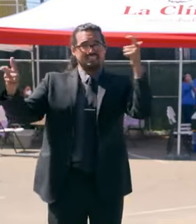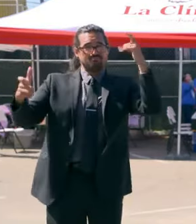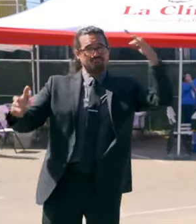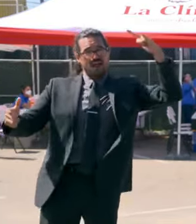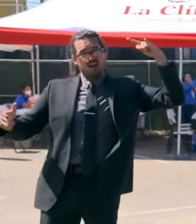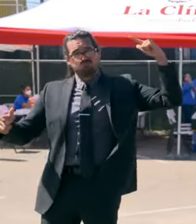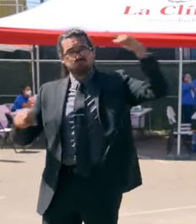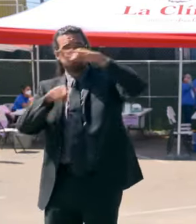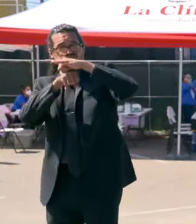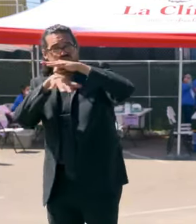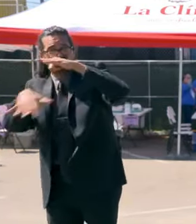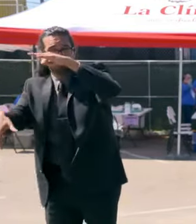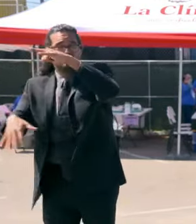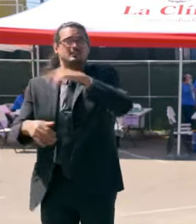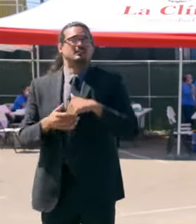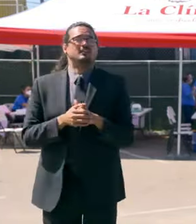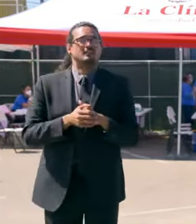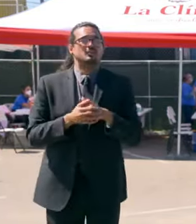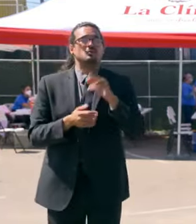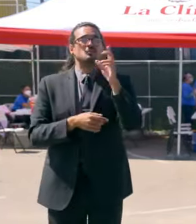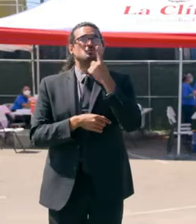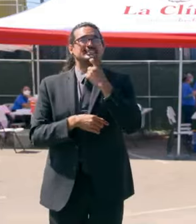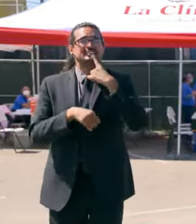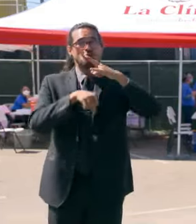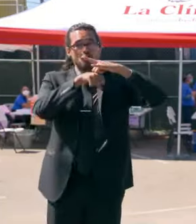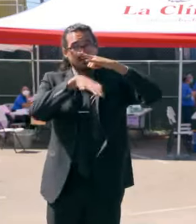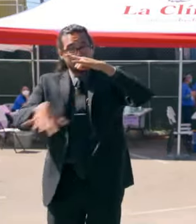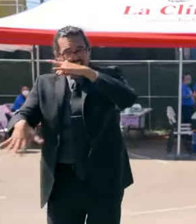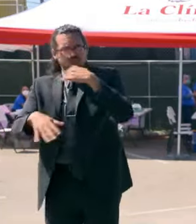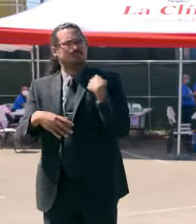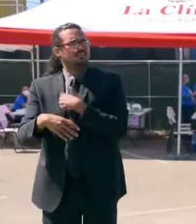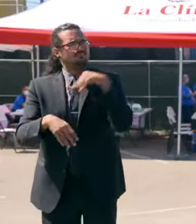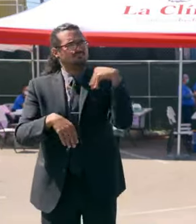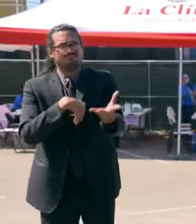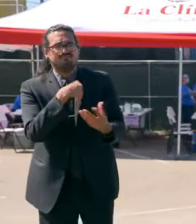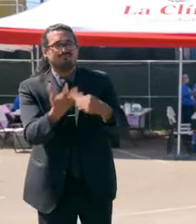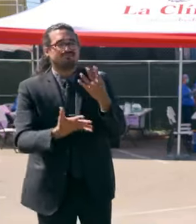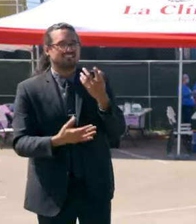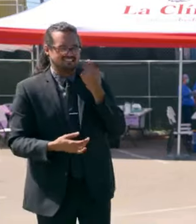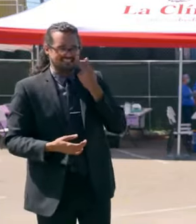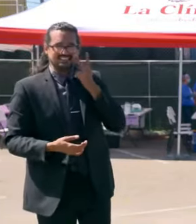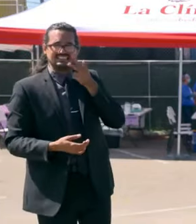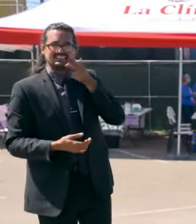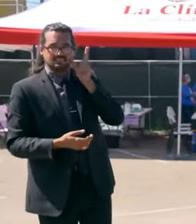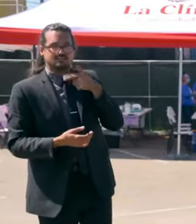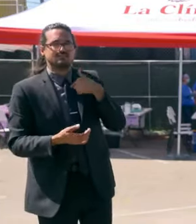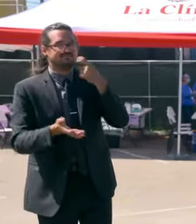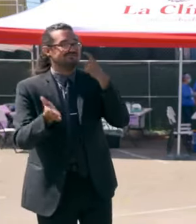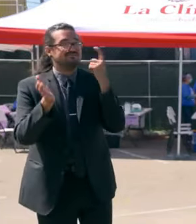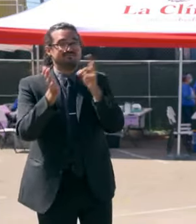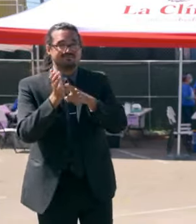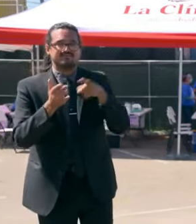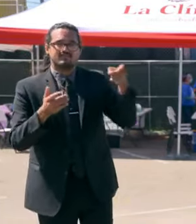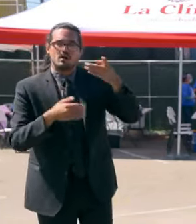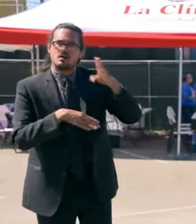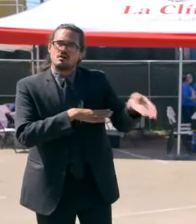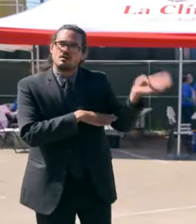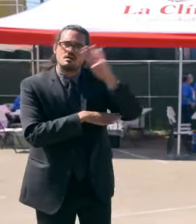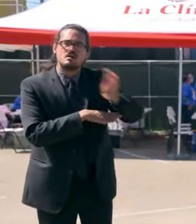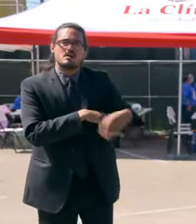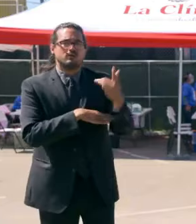putting down that red retardant. I was up there at the fire a couple days ago, and you saw clockwork. Dozens of helicopters